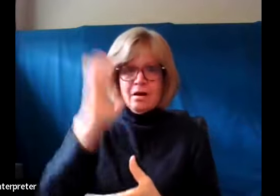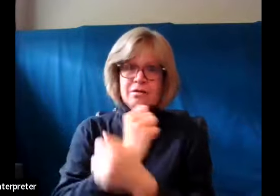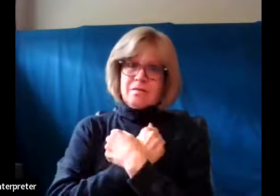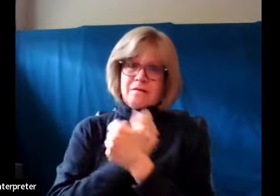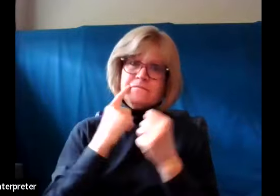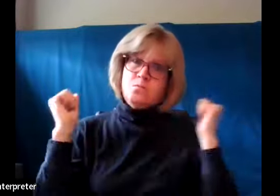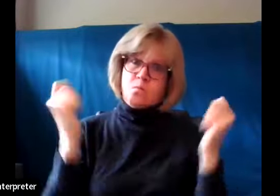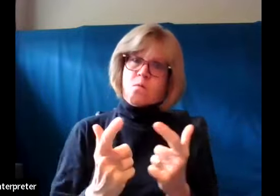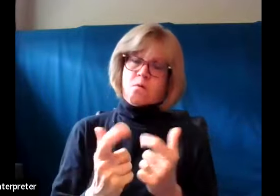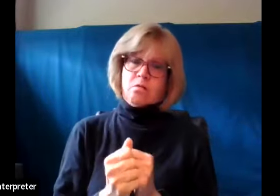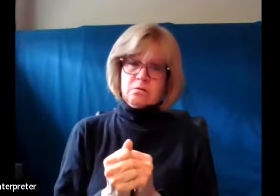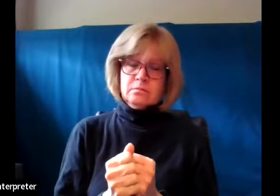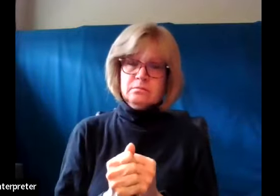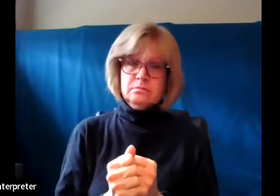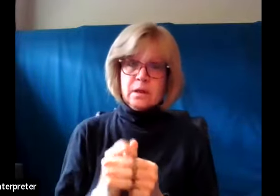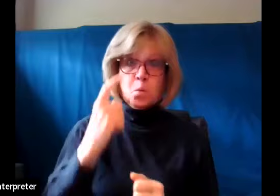for all of us.